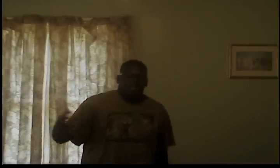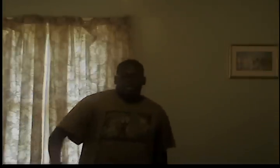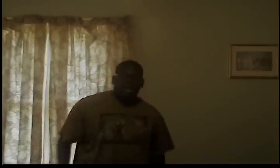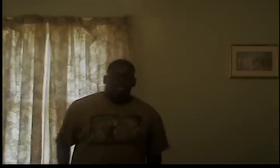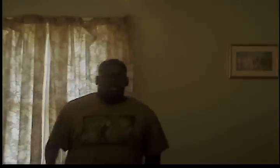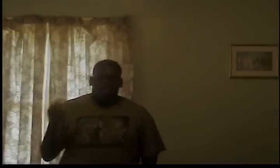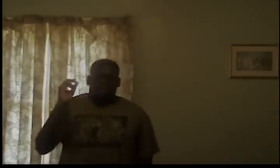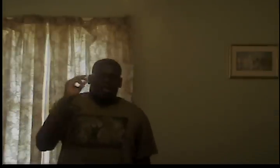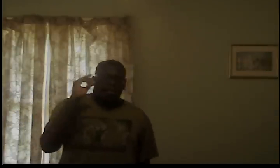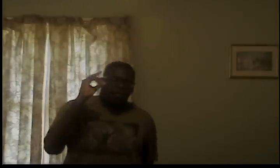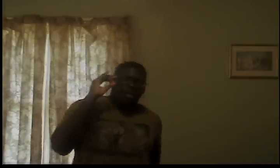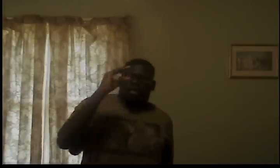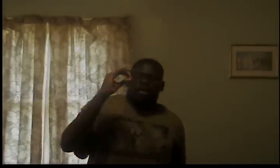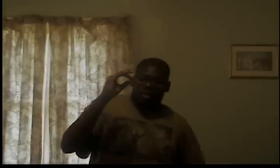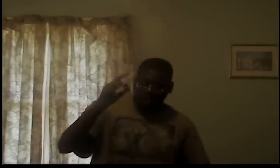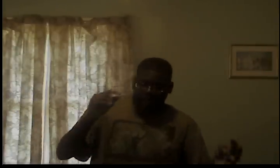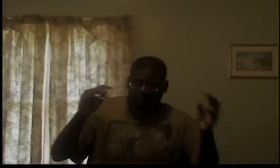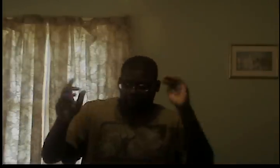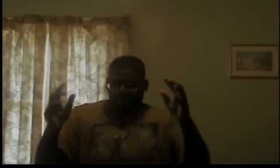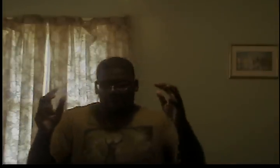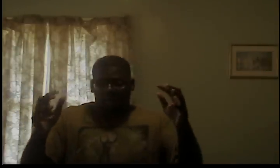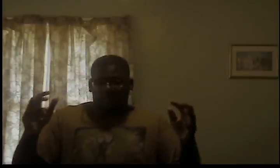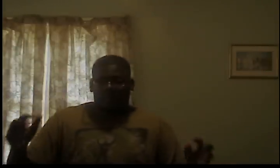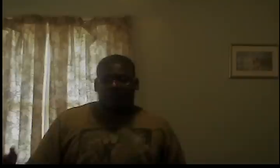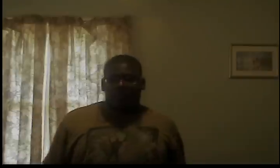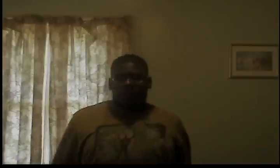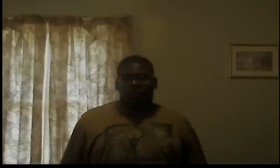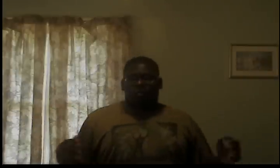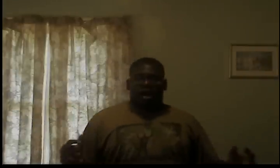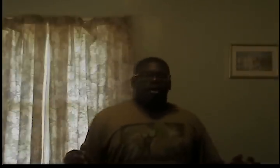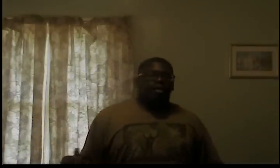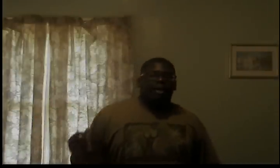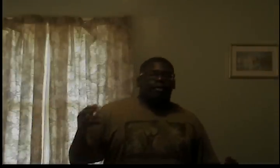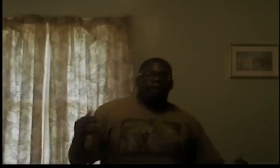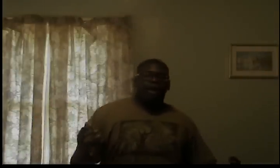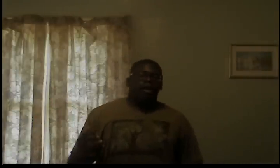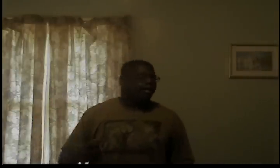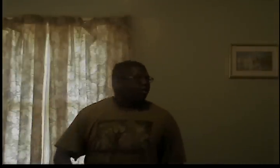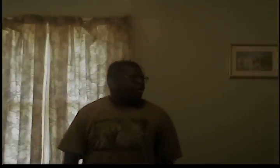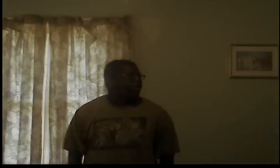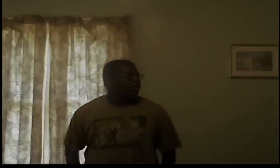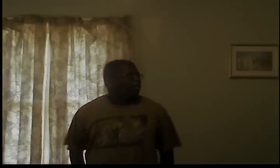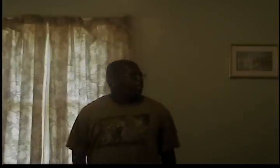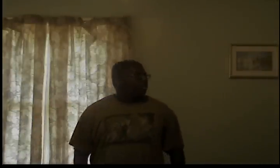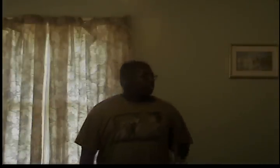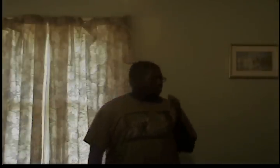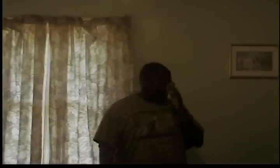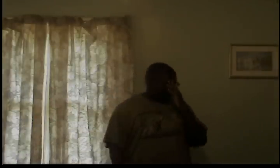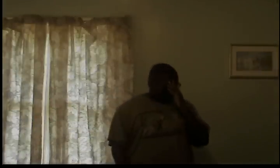that should be the type of shit this should not compare why does that compare oh